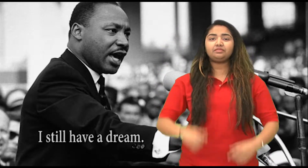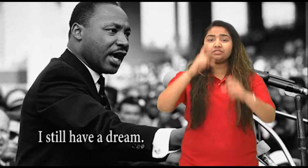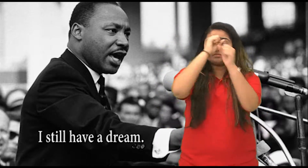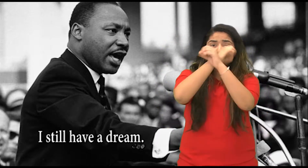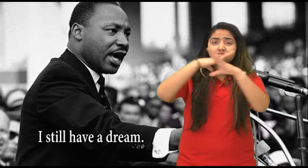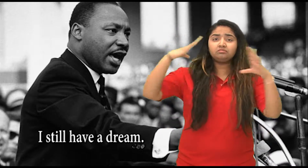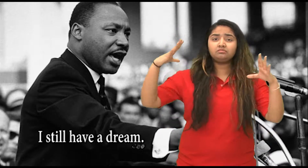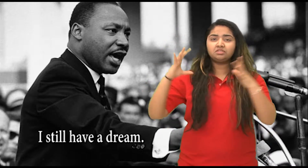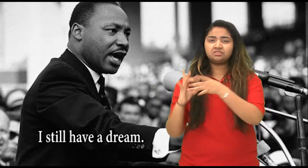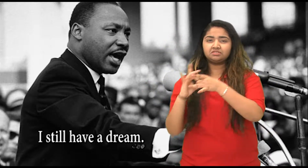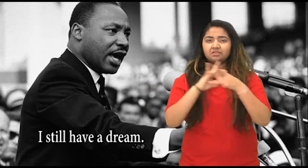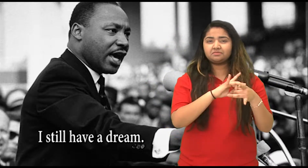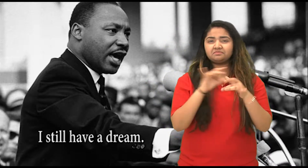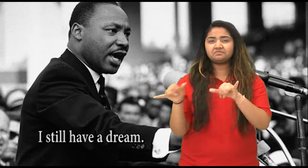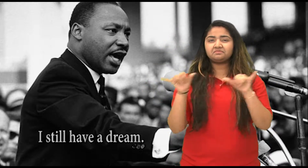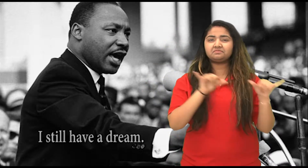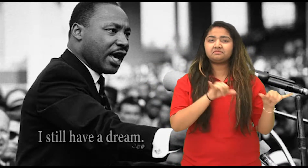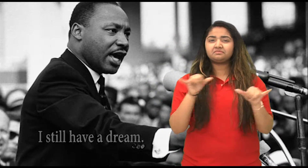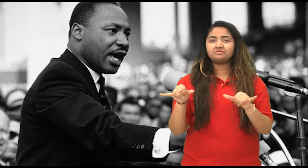still have a dream.